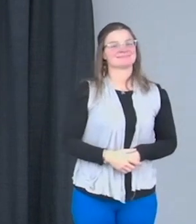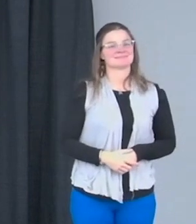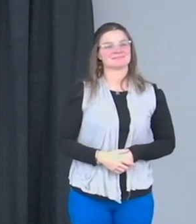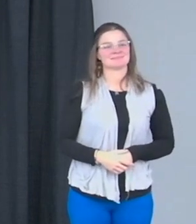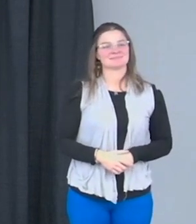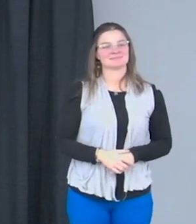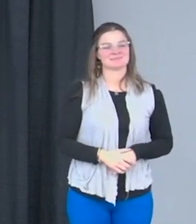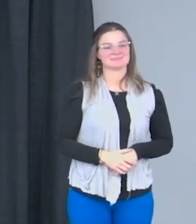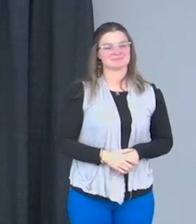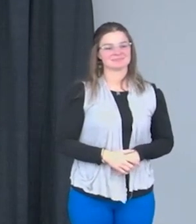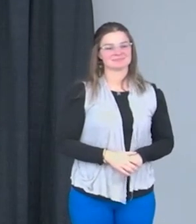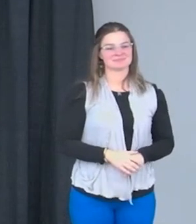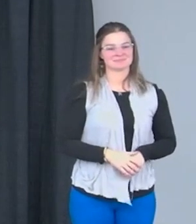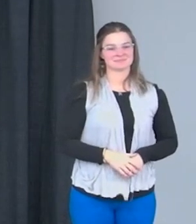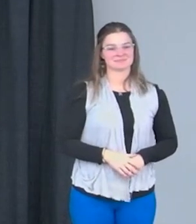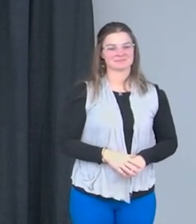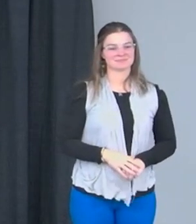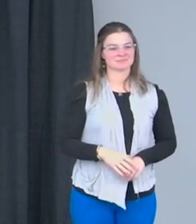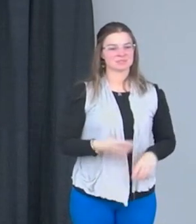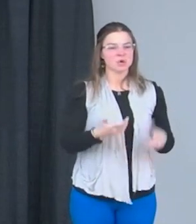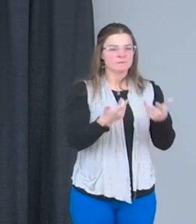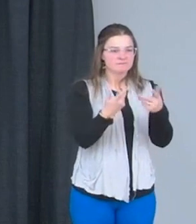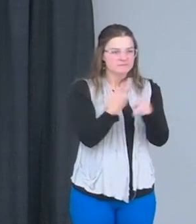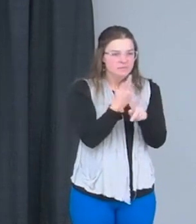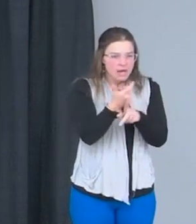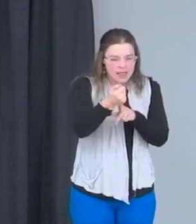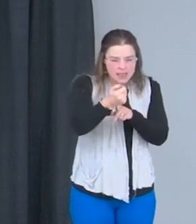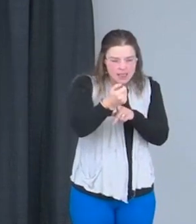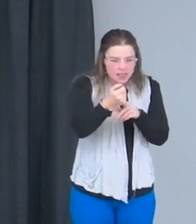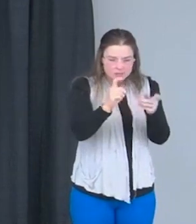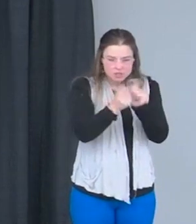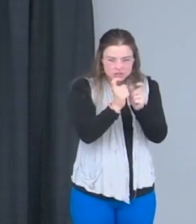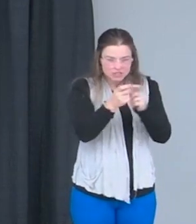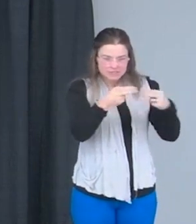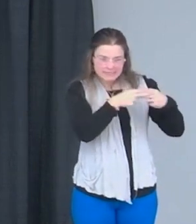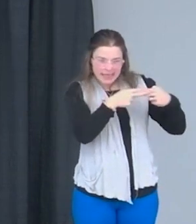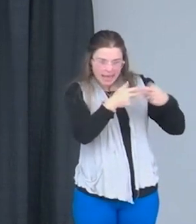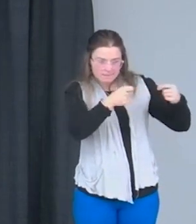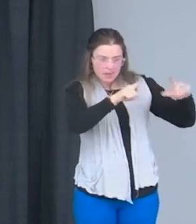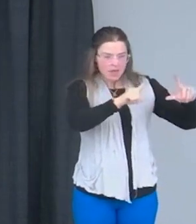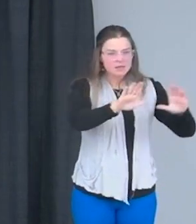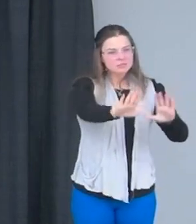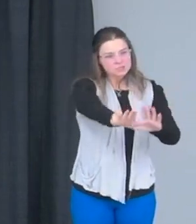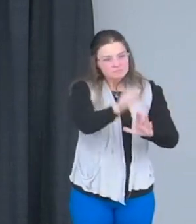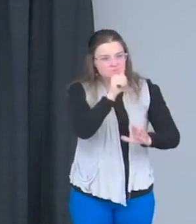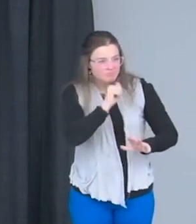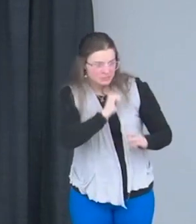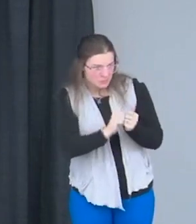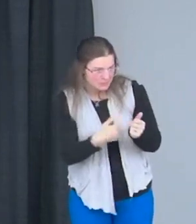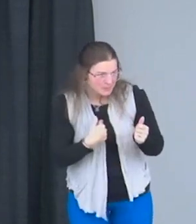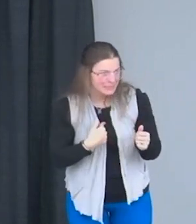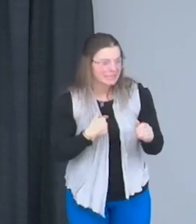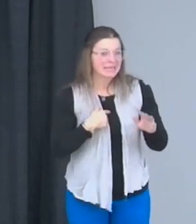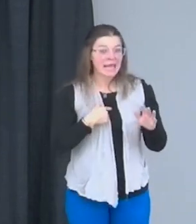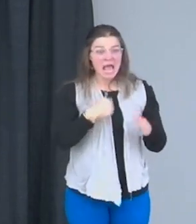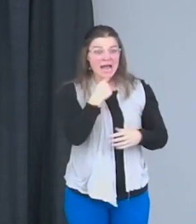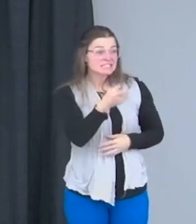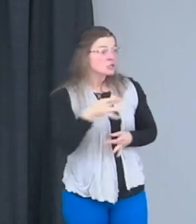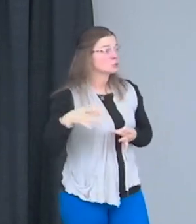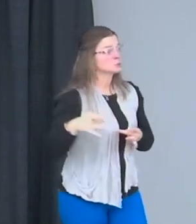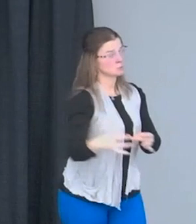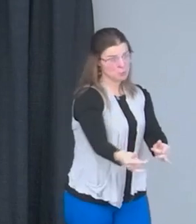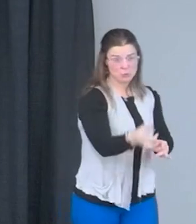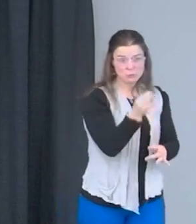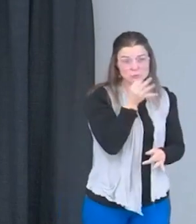I get myself familiar a little bit with this clicker real quick. So well, just give me a little time. I'm telling you it'll be real smooth in a second.